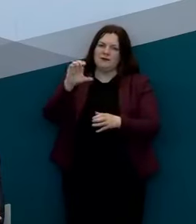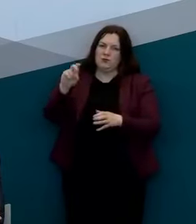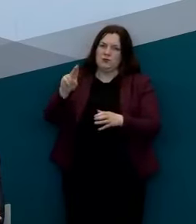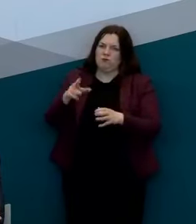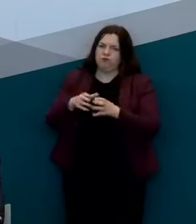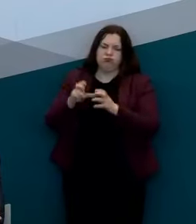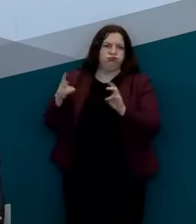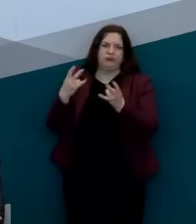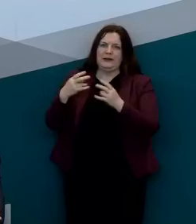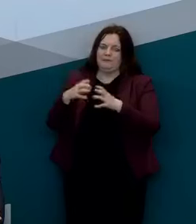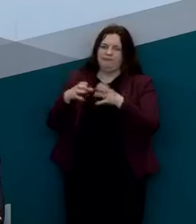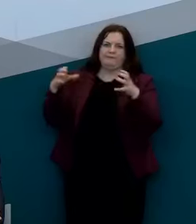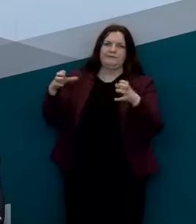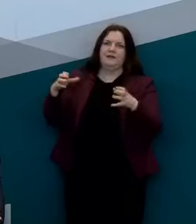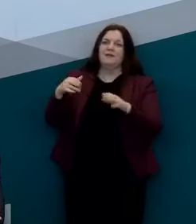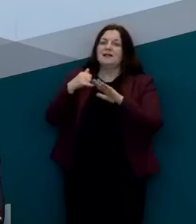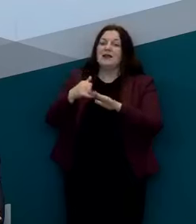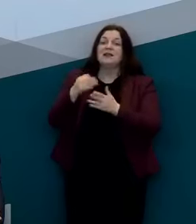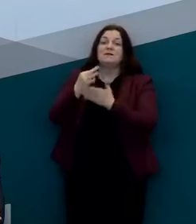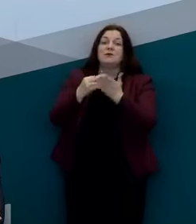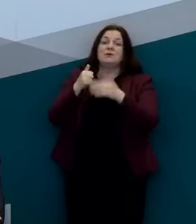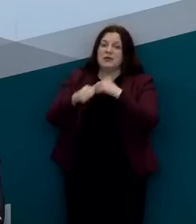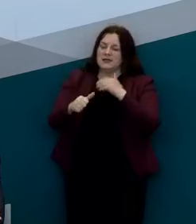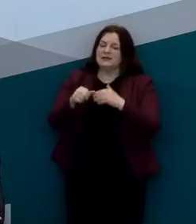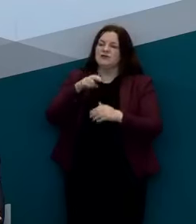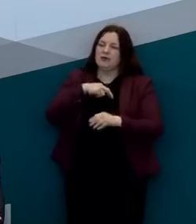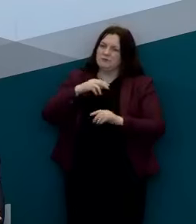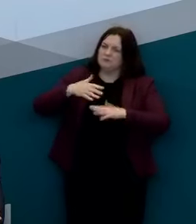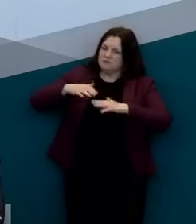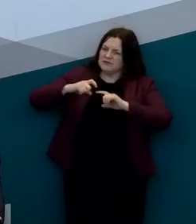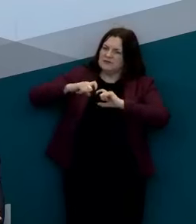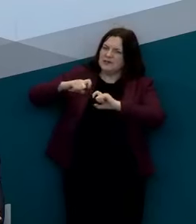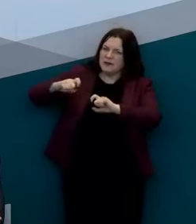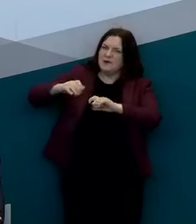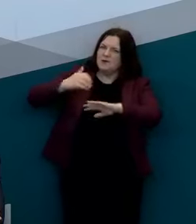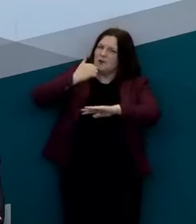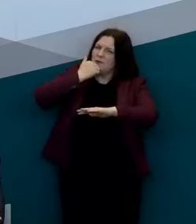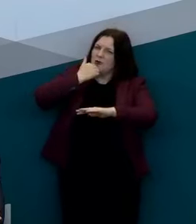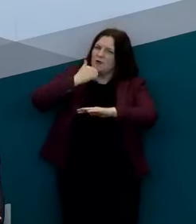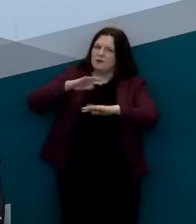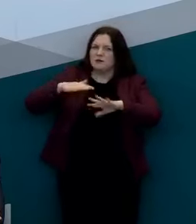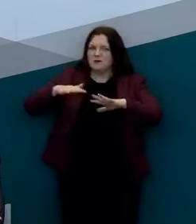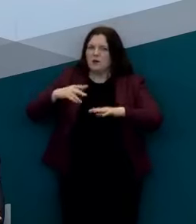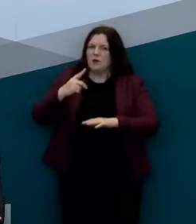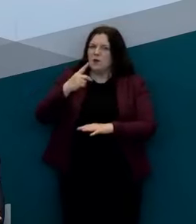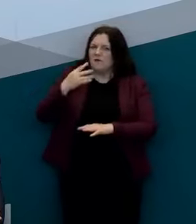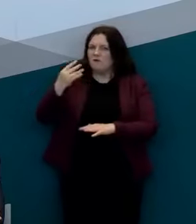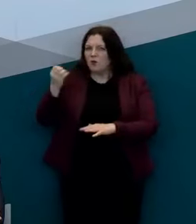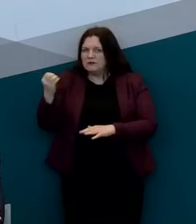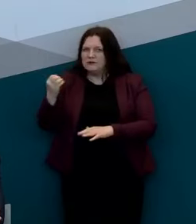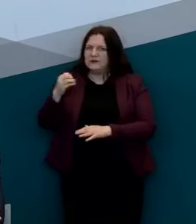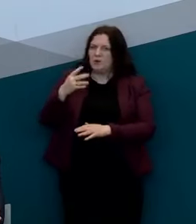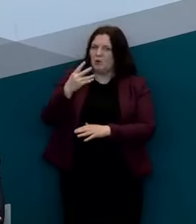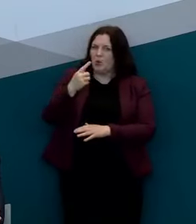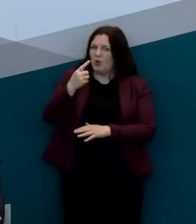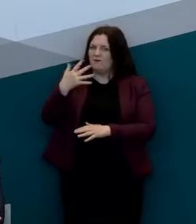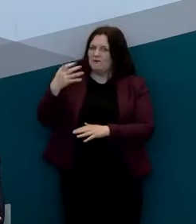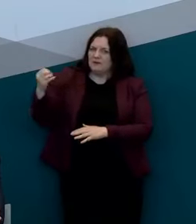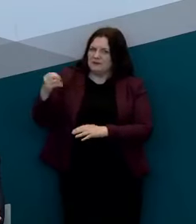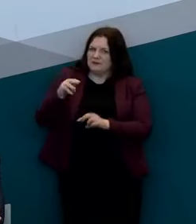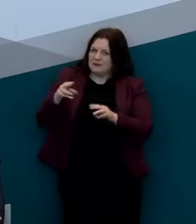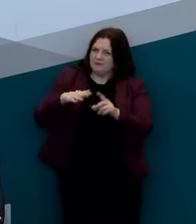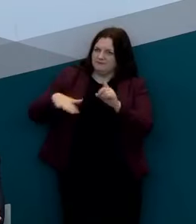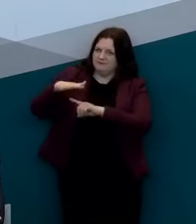for the last few days that has been stable around 140 to 150 people in intensive